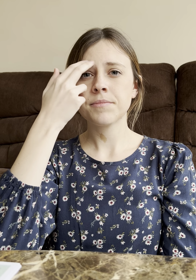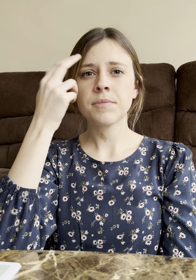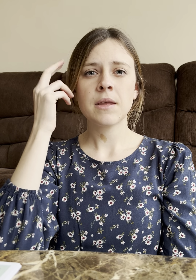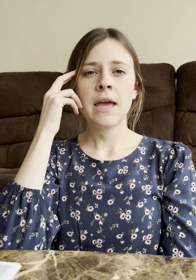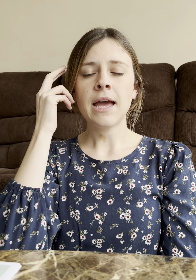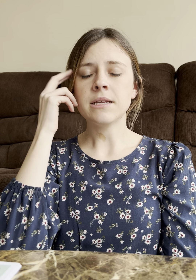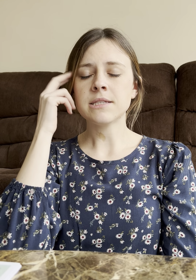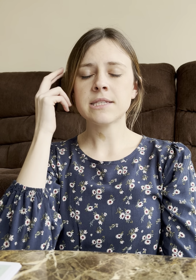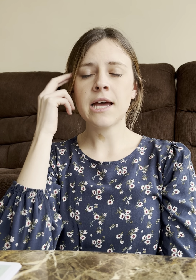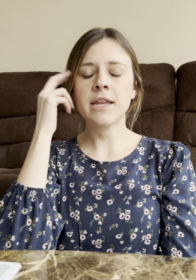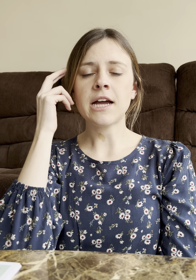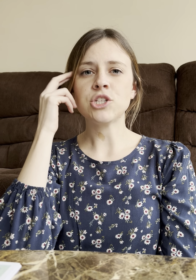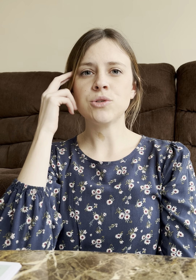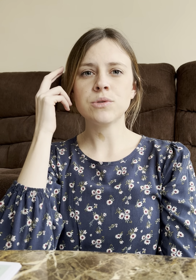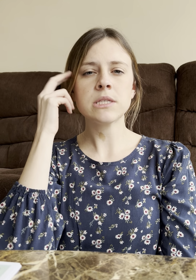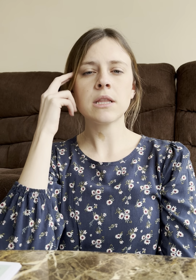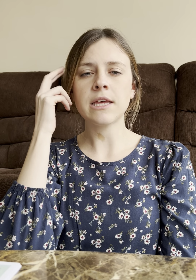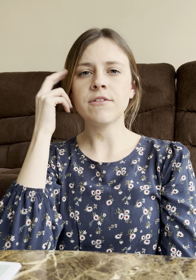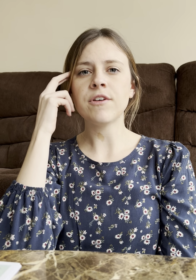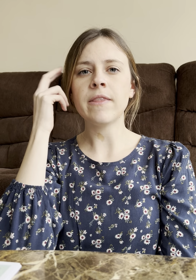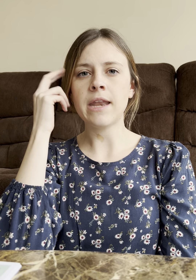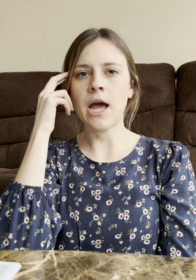And instead, I choose to live in the now.